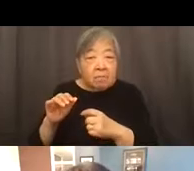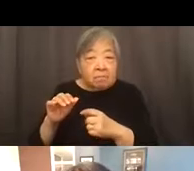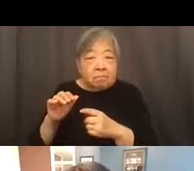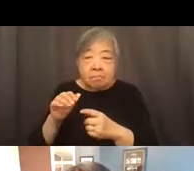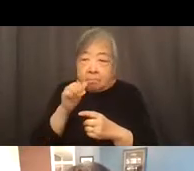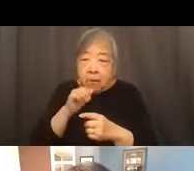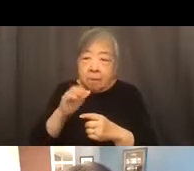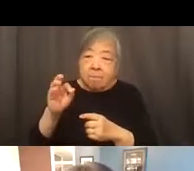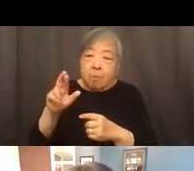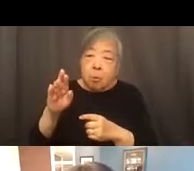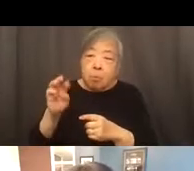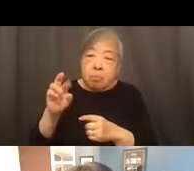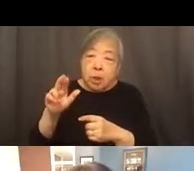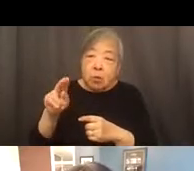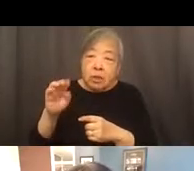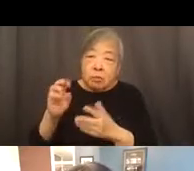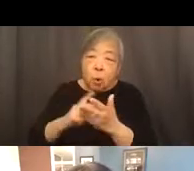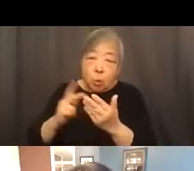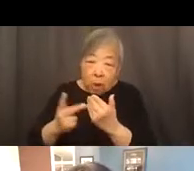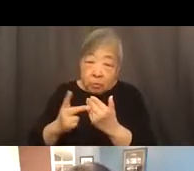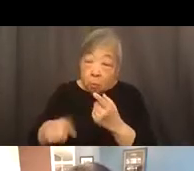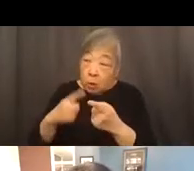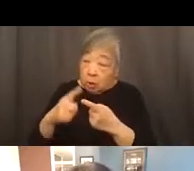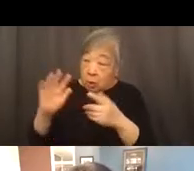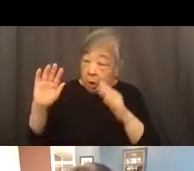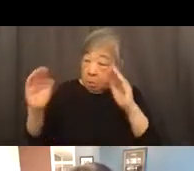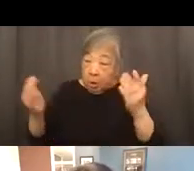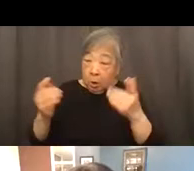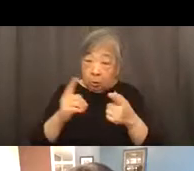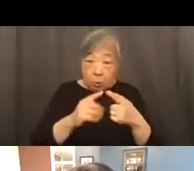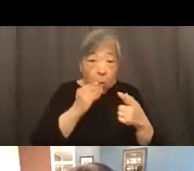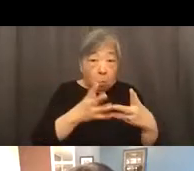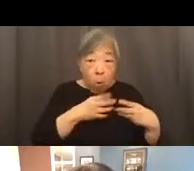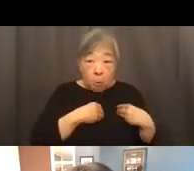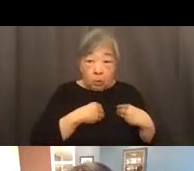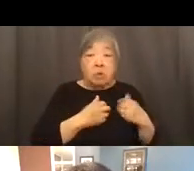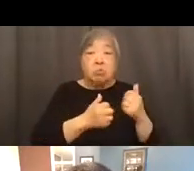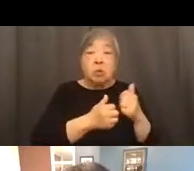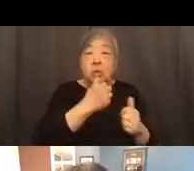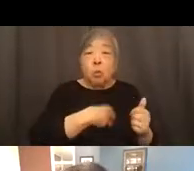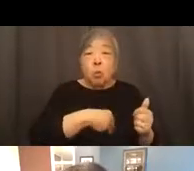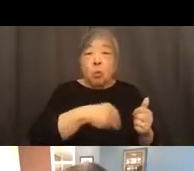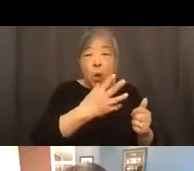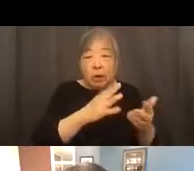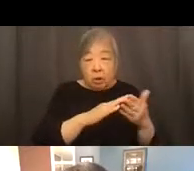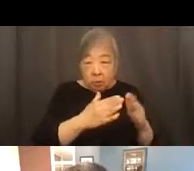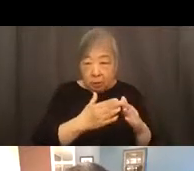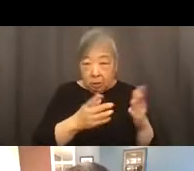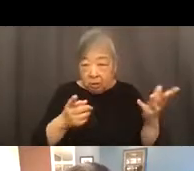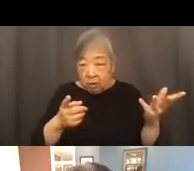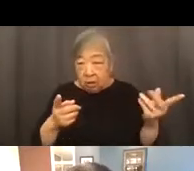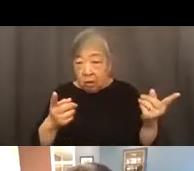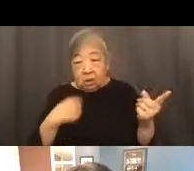when you compare them to homeowners in predominantly White communities. So we're seeing